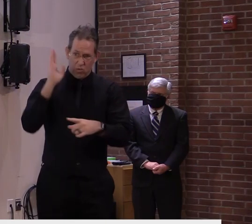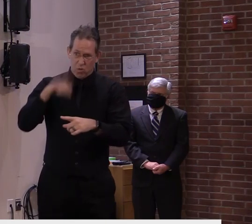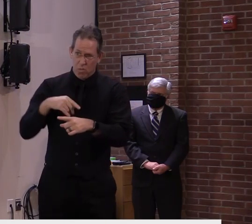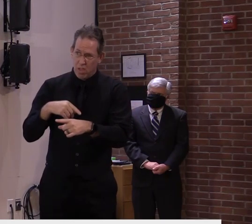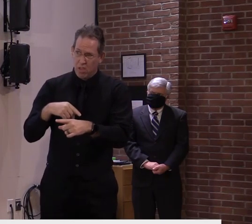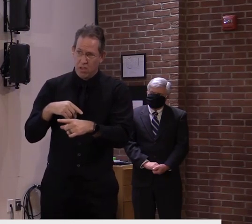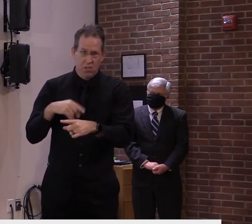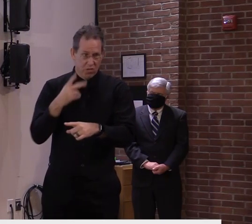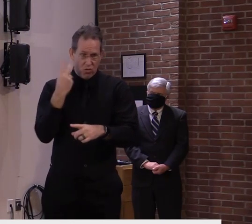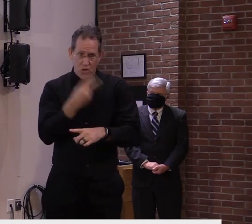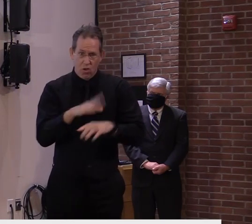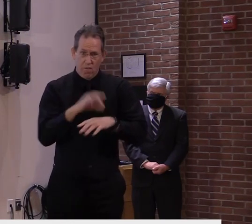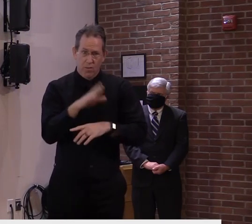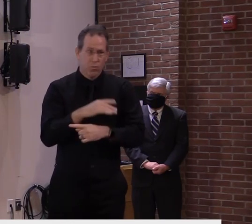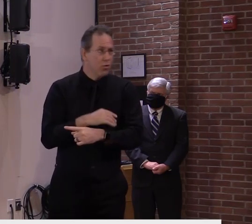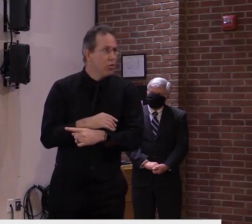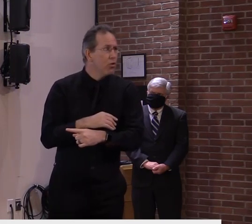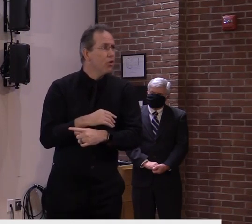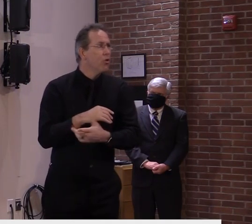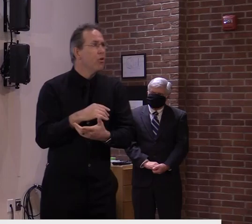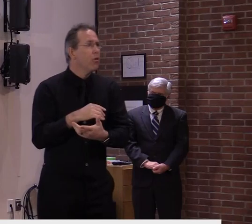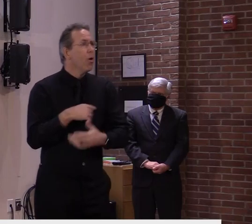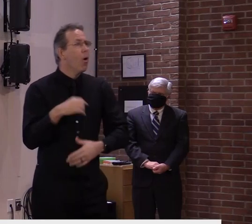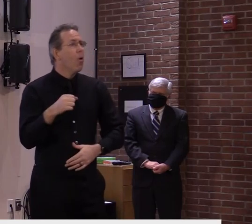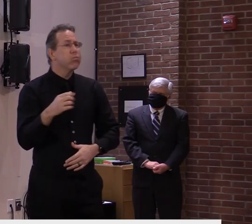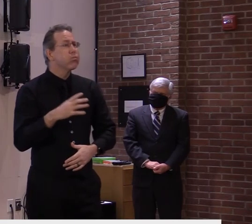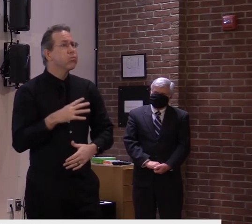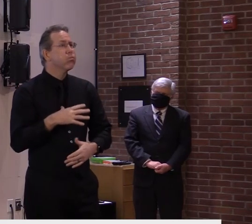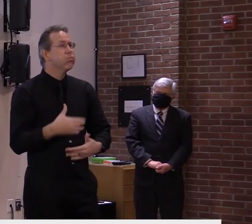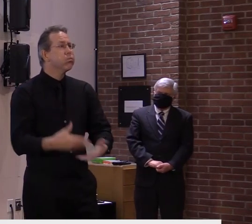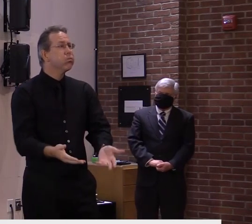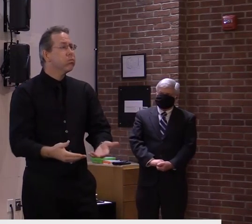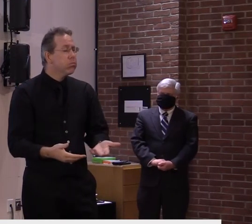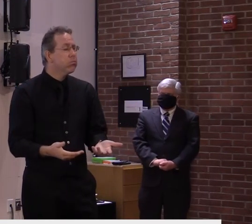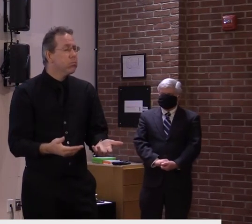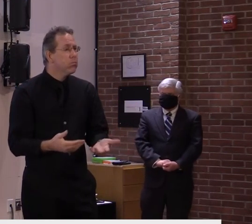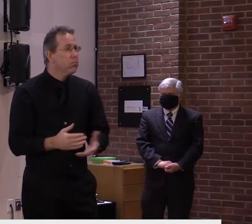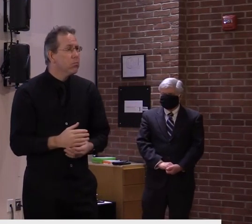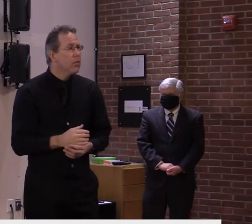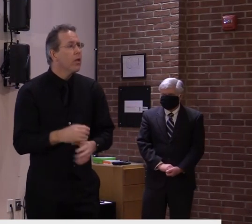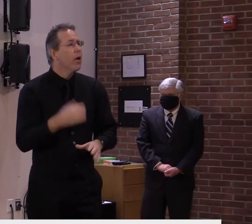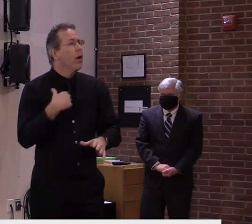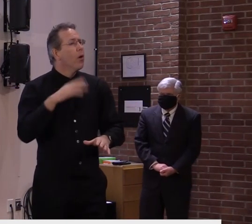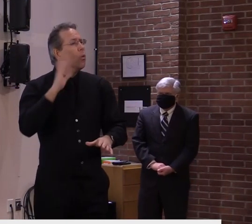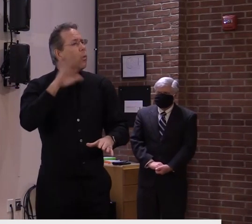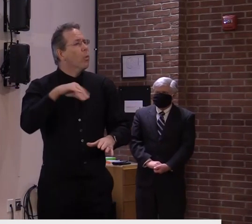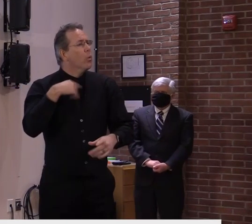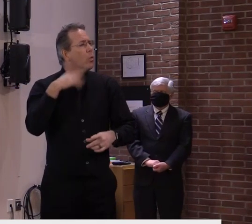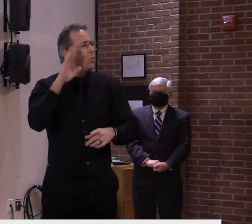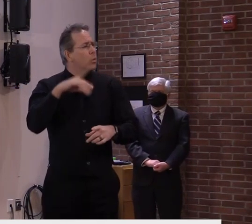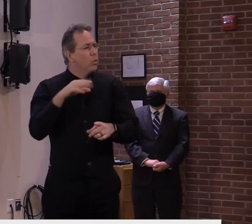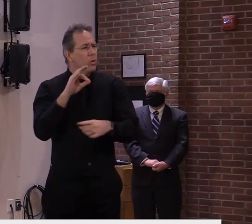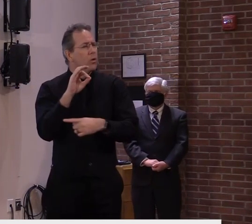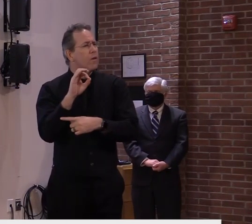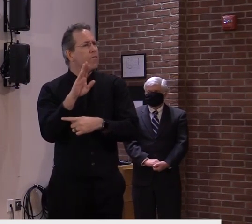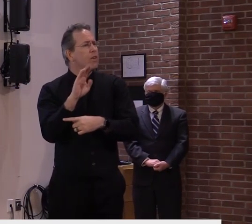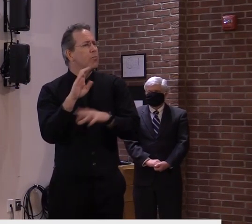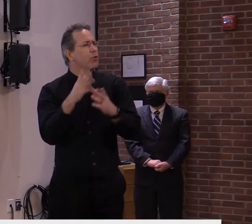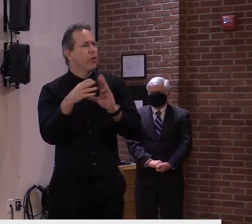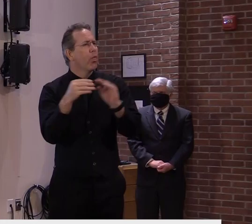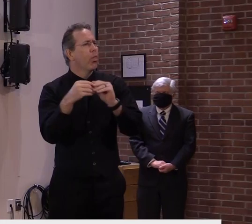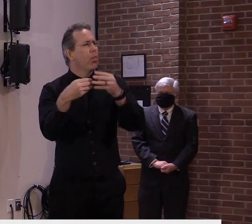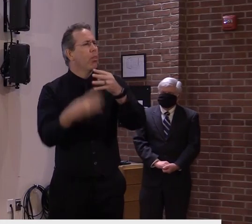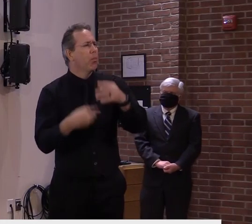be going through with having this event. Yes, we are aware of a couple of Facebook posts around potential gatherings